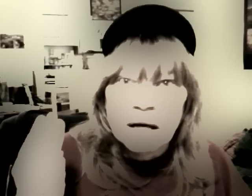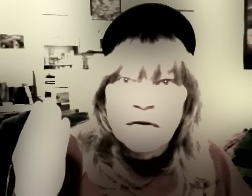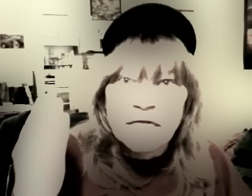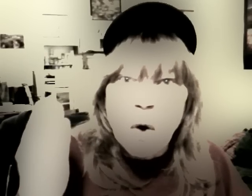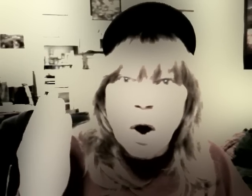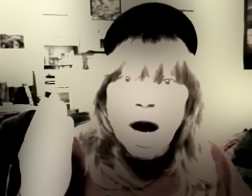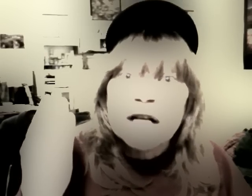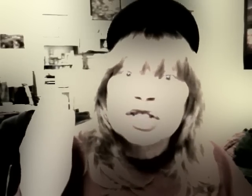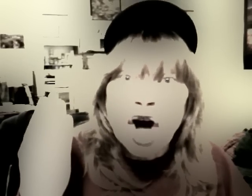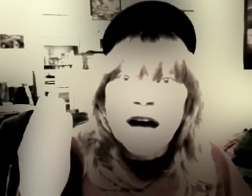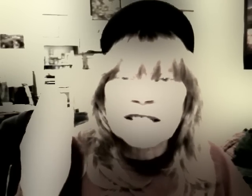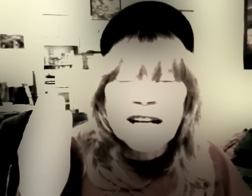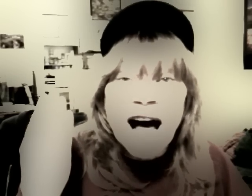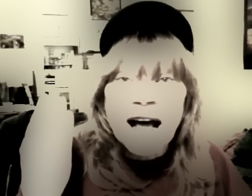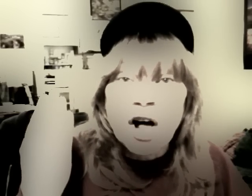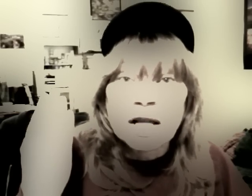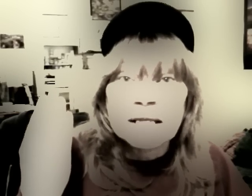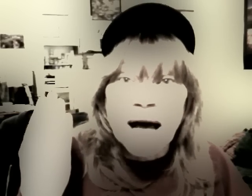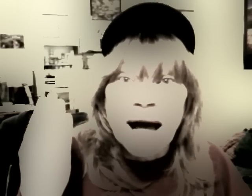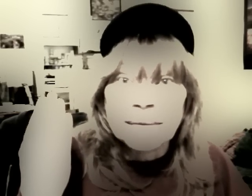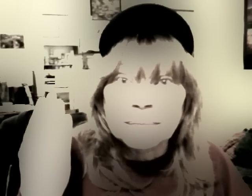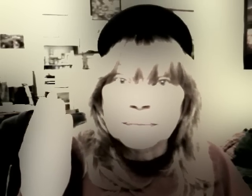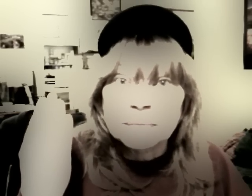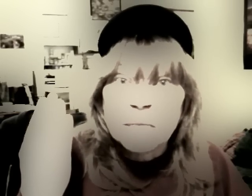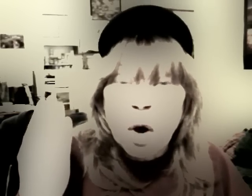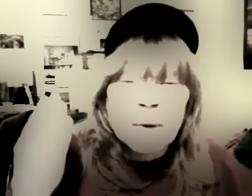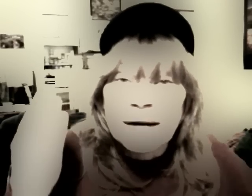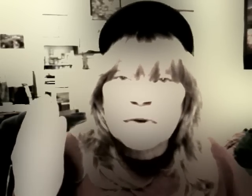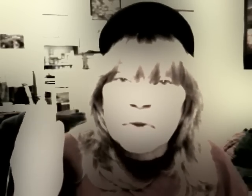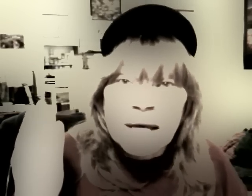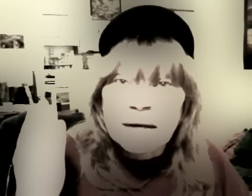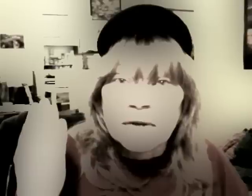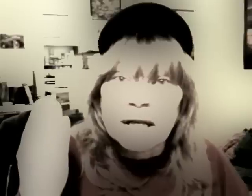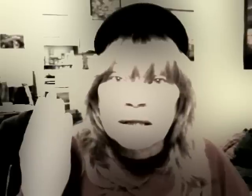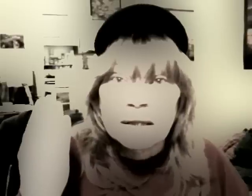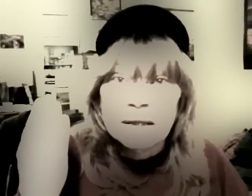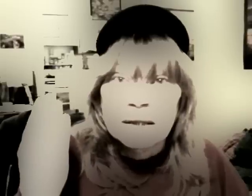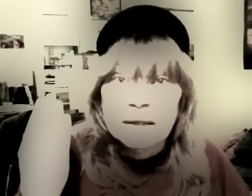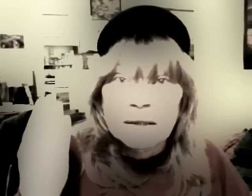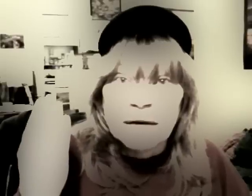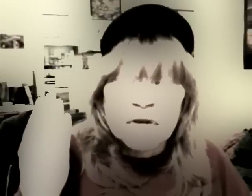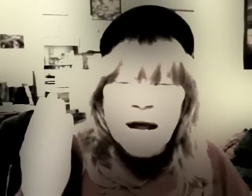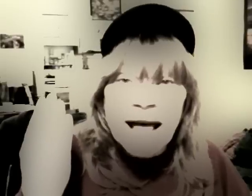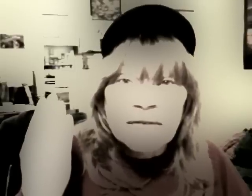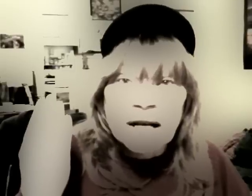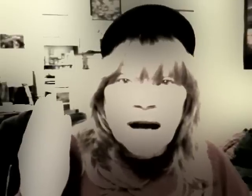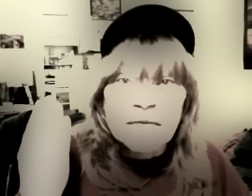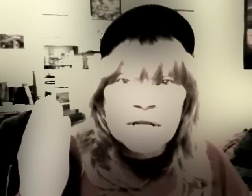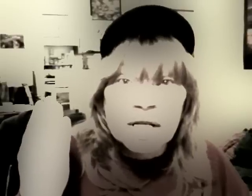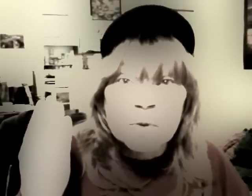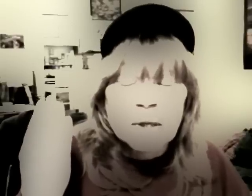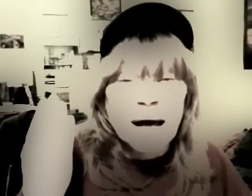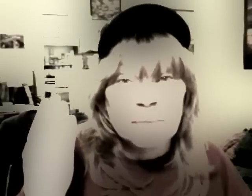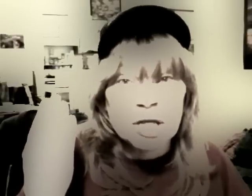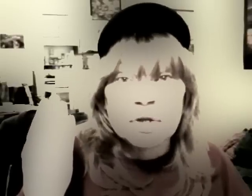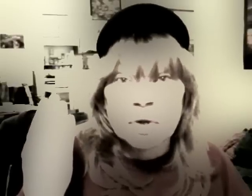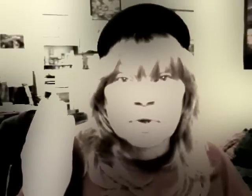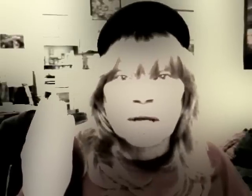Four, talk to God all the time or whenever you think of it. If you're not having a conversation with God, it means your social life